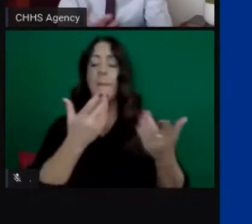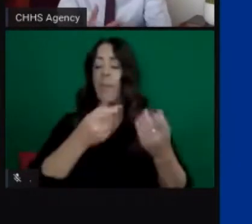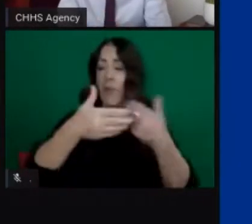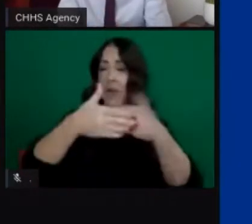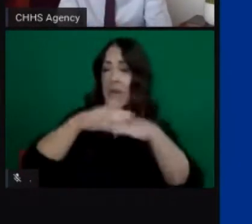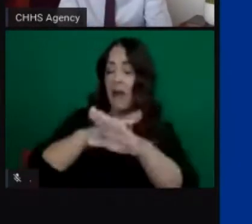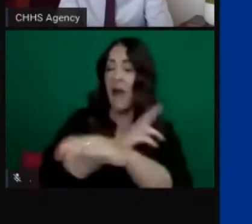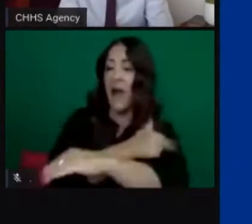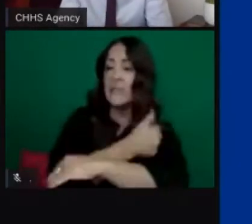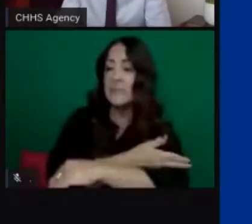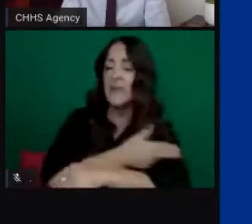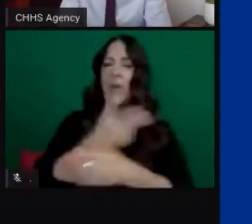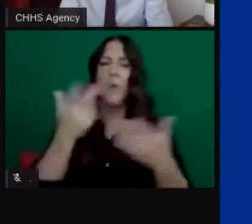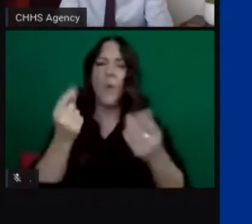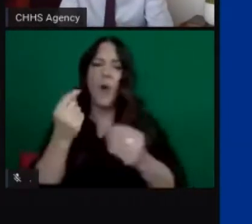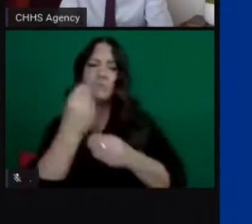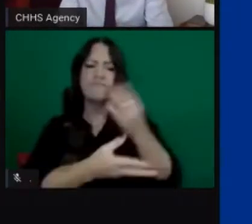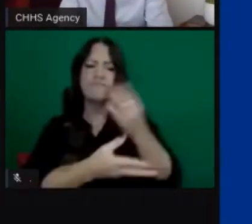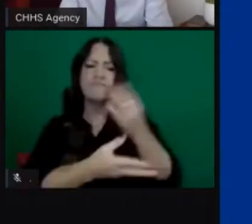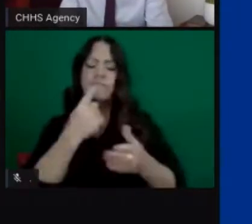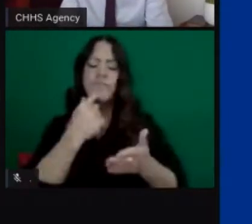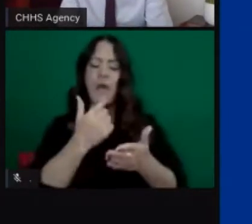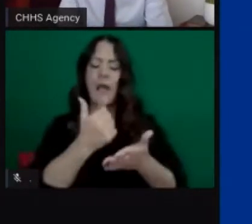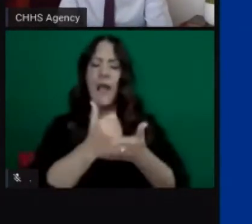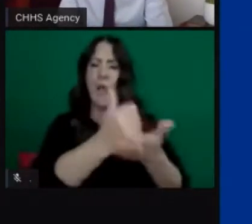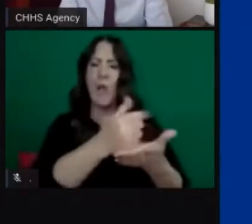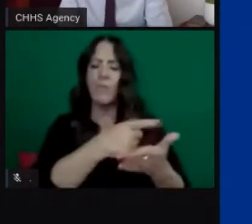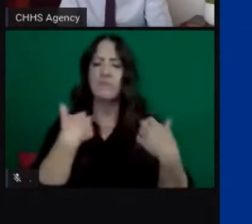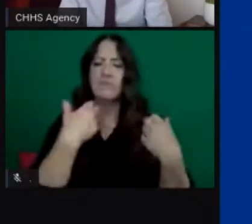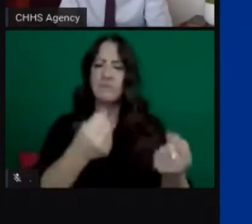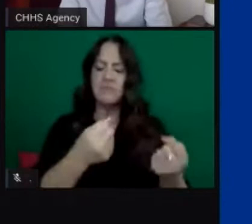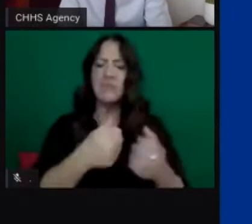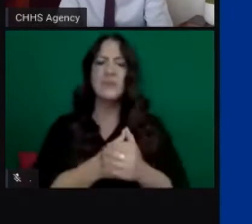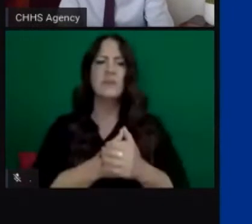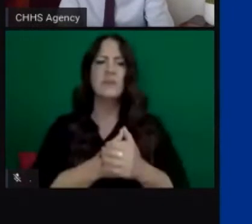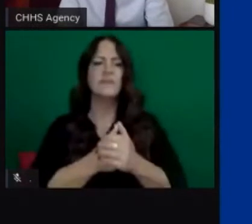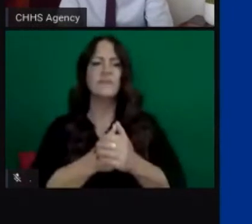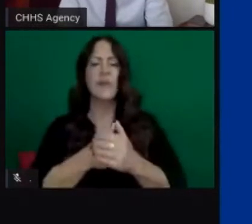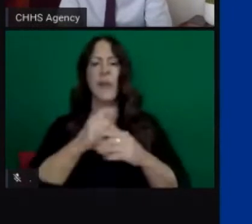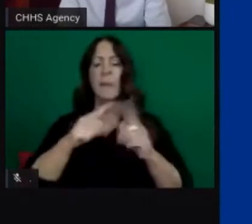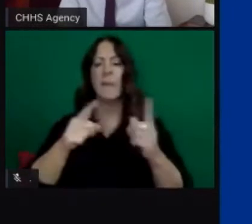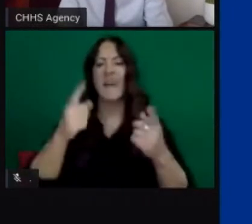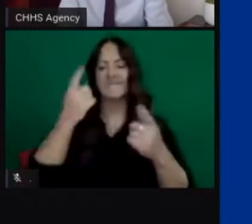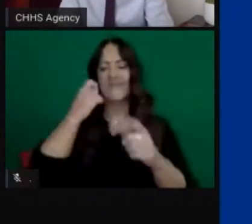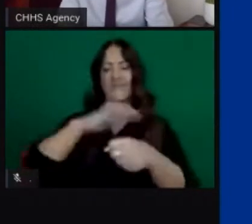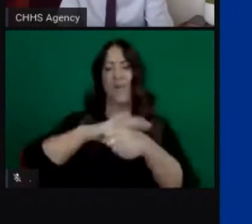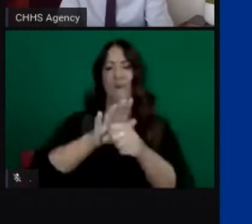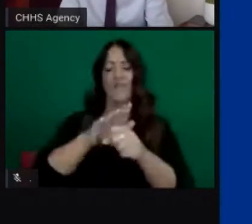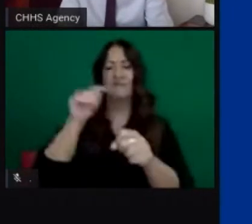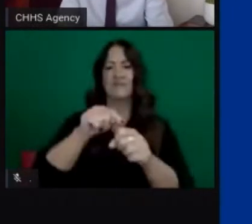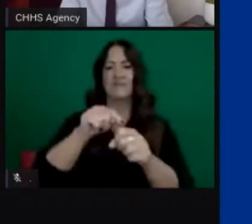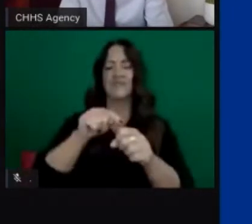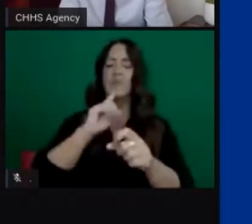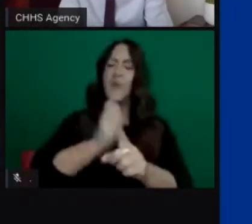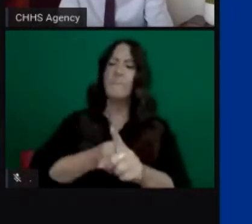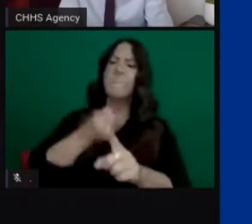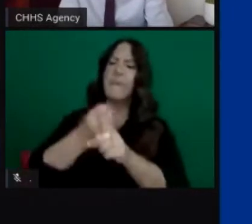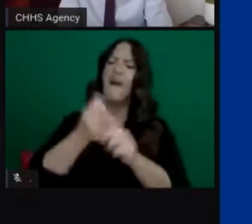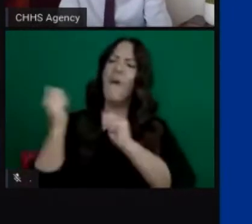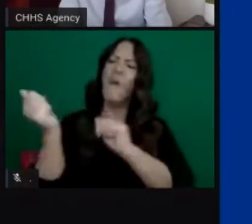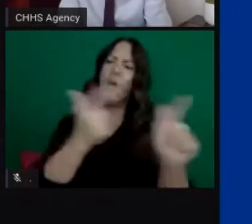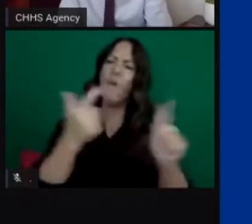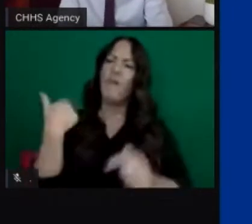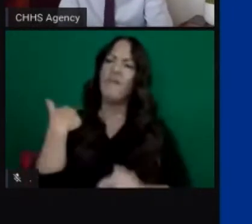course but also considering how how covid and the environment that we're in impact their overall well-being including